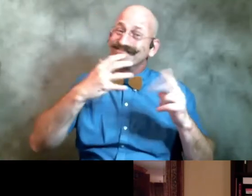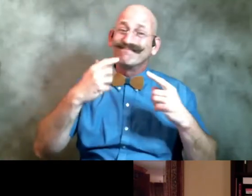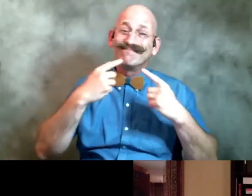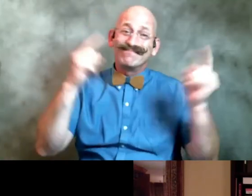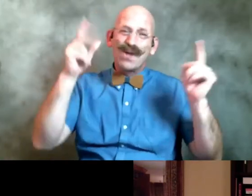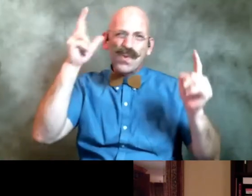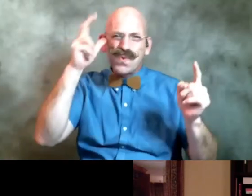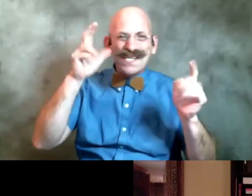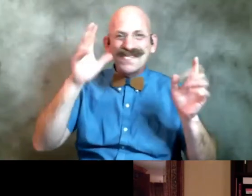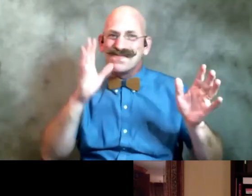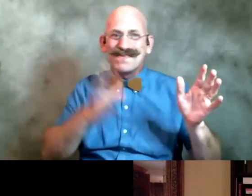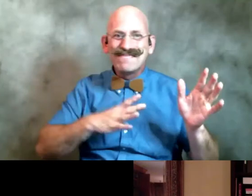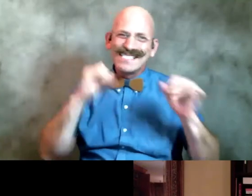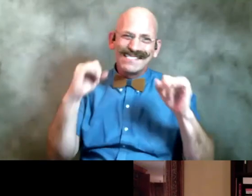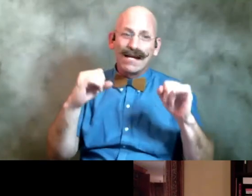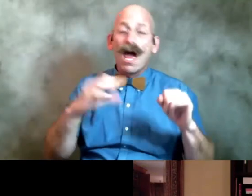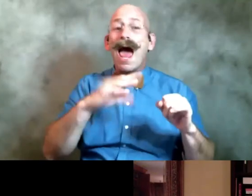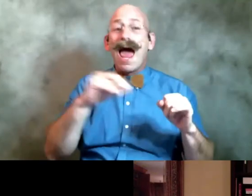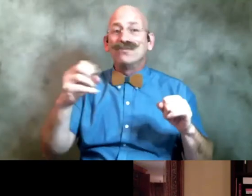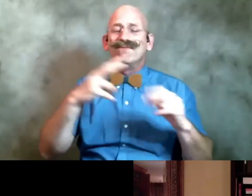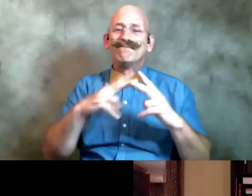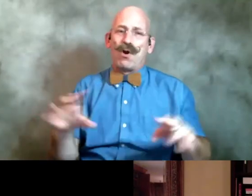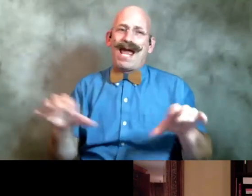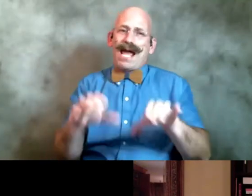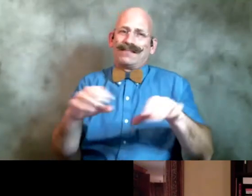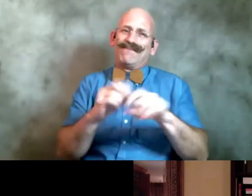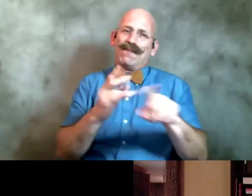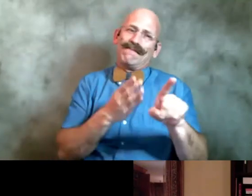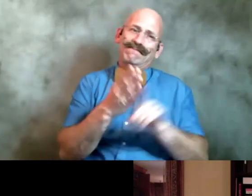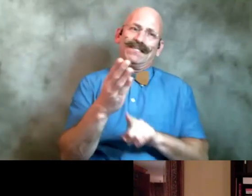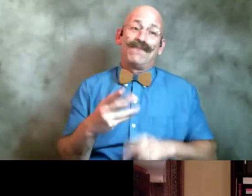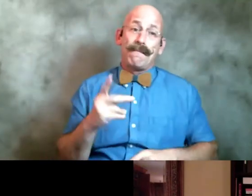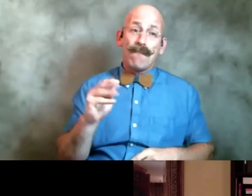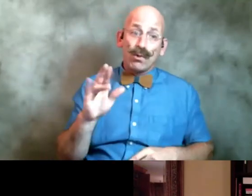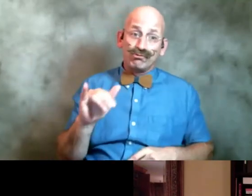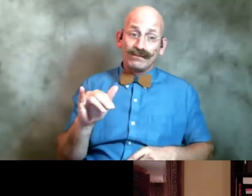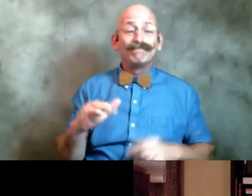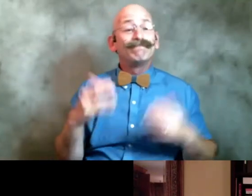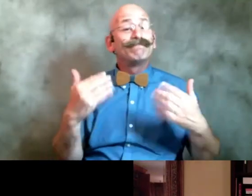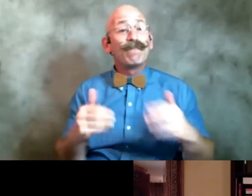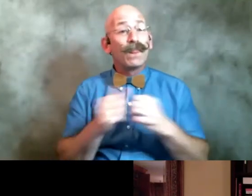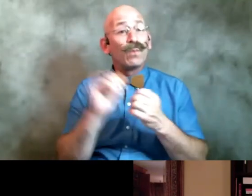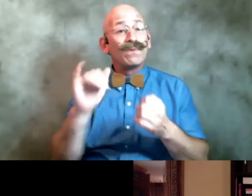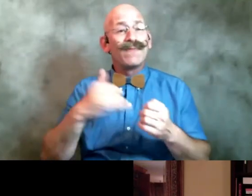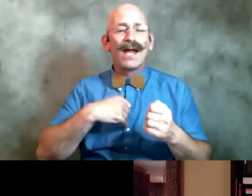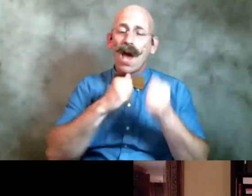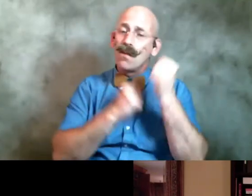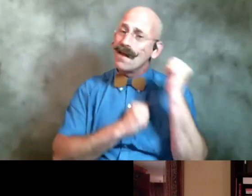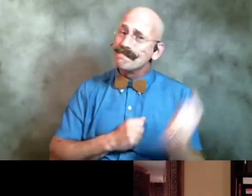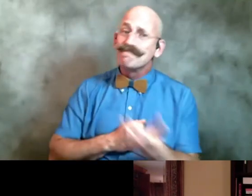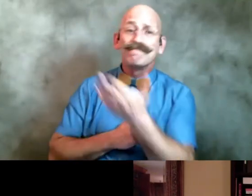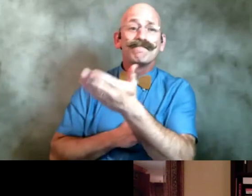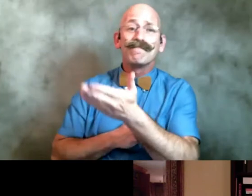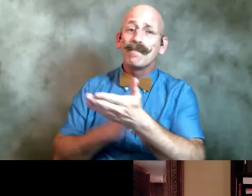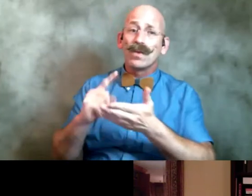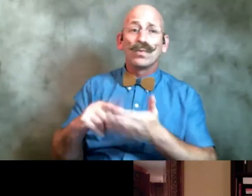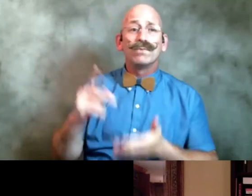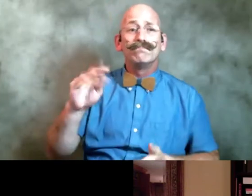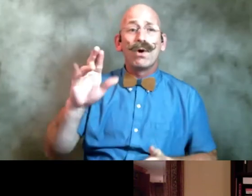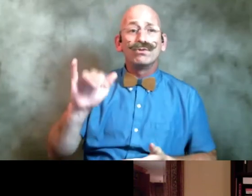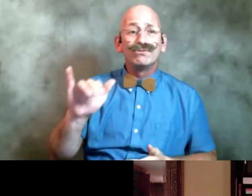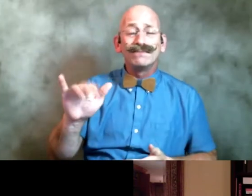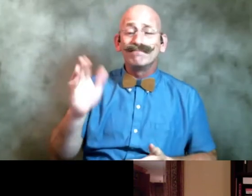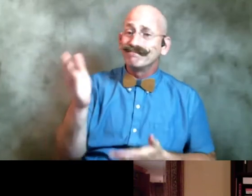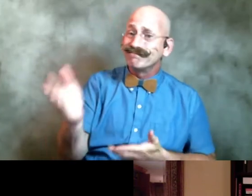she's very active in the field of poetry and doing a lot of poetry and with that I'd like to turn over to poet to to